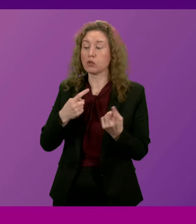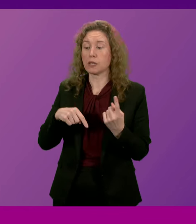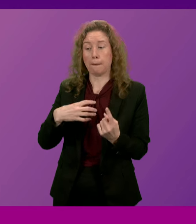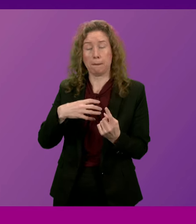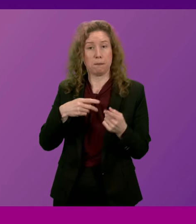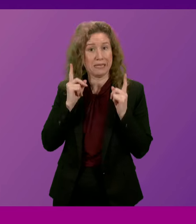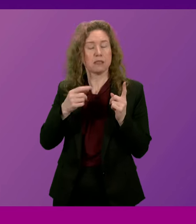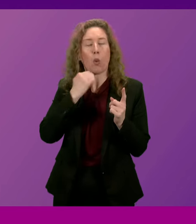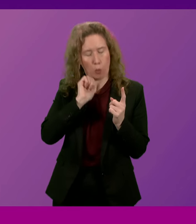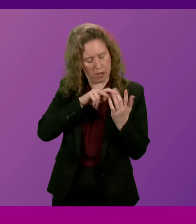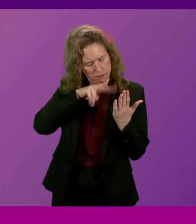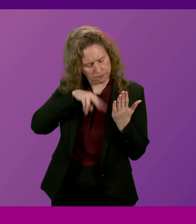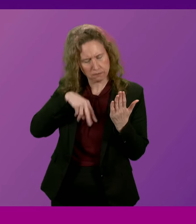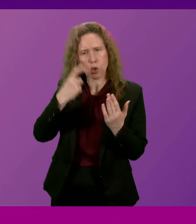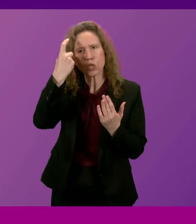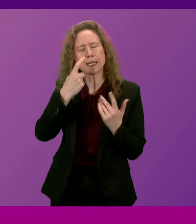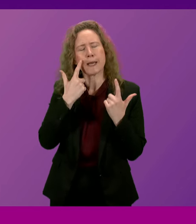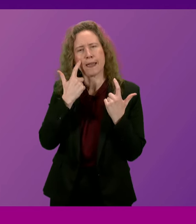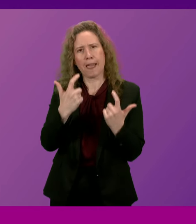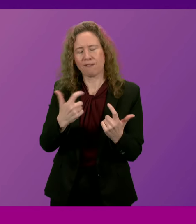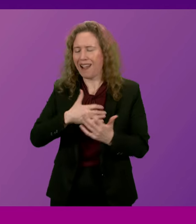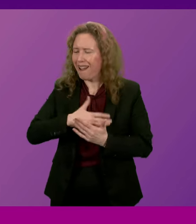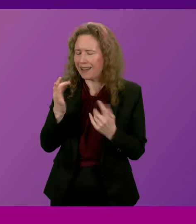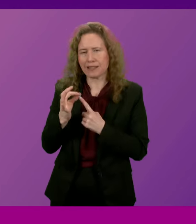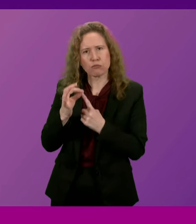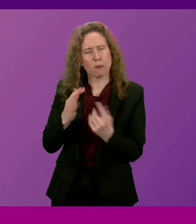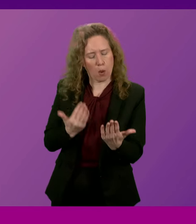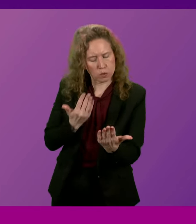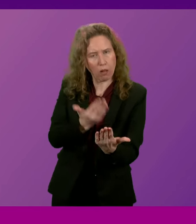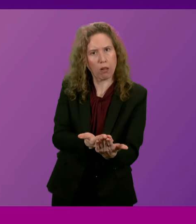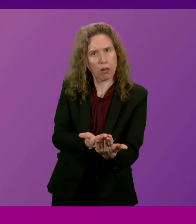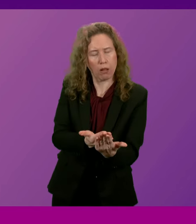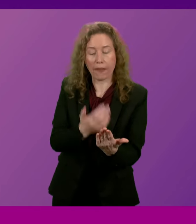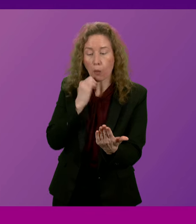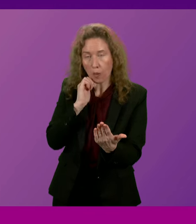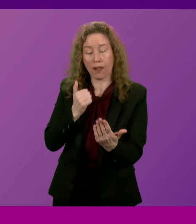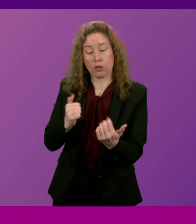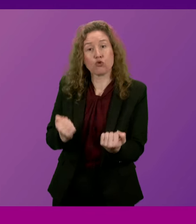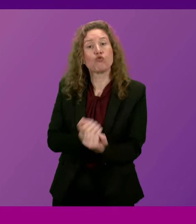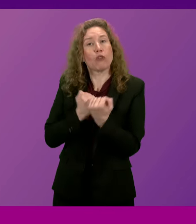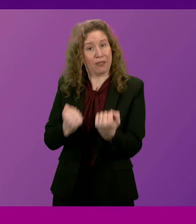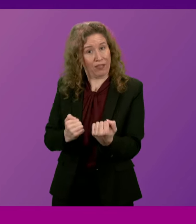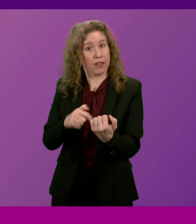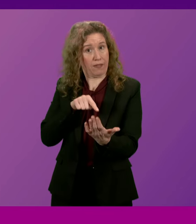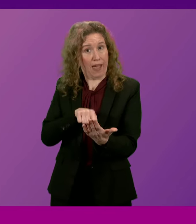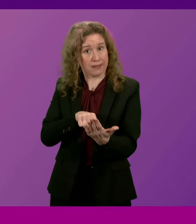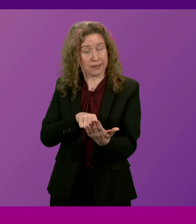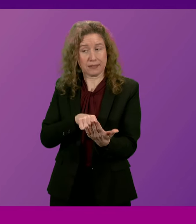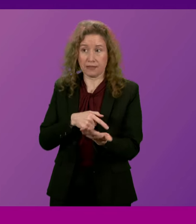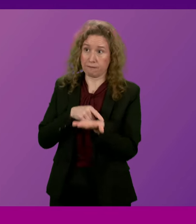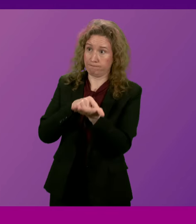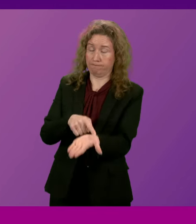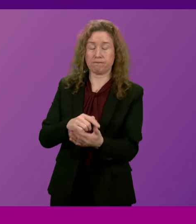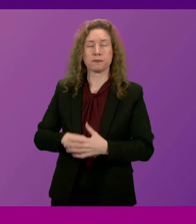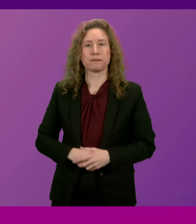will look carefully and consider carefully any proposals that will work to strengthen that test that I've put to Parliament